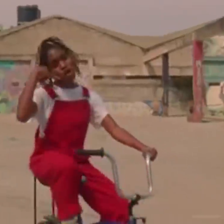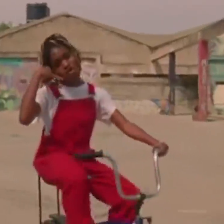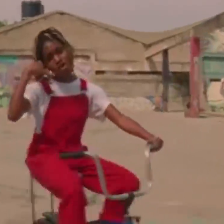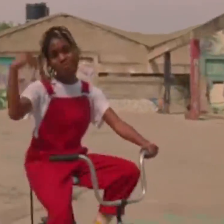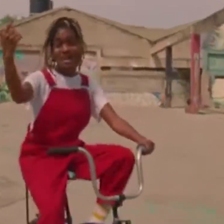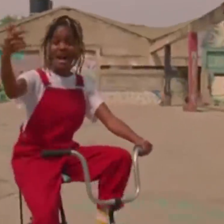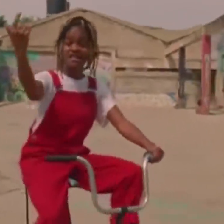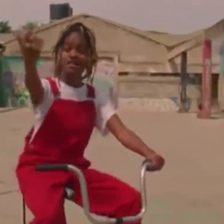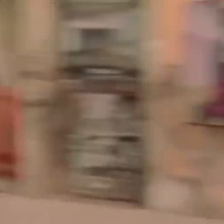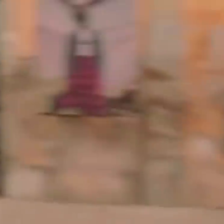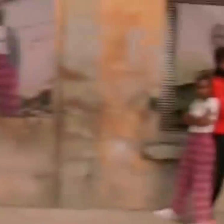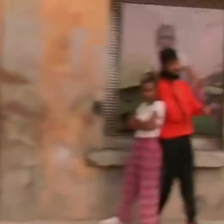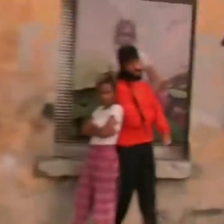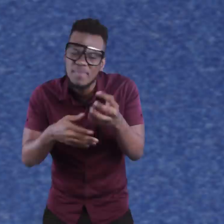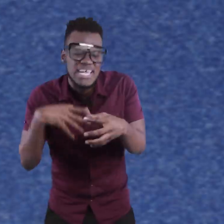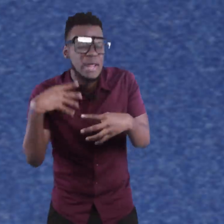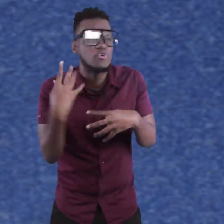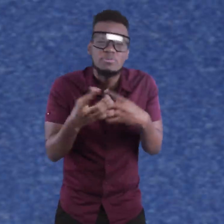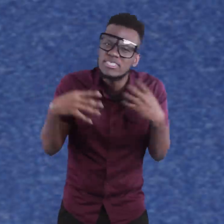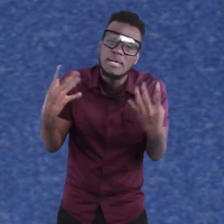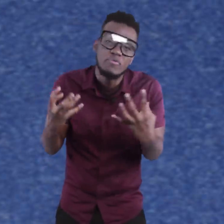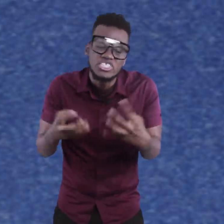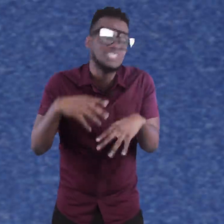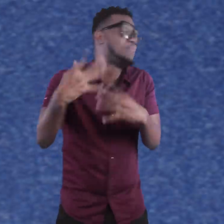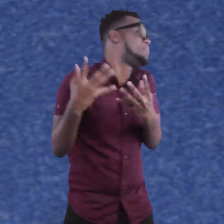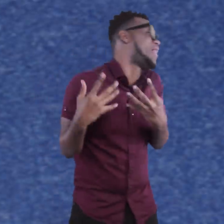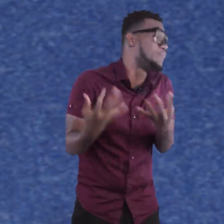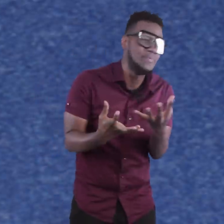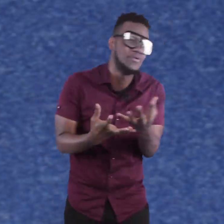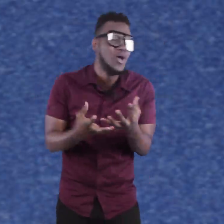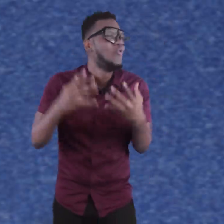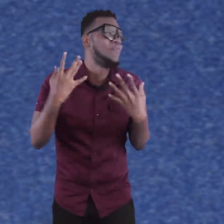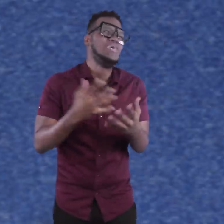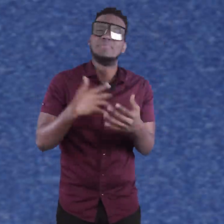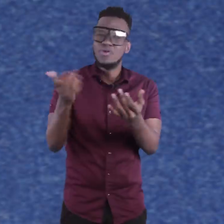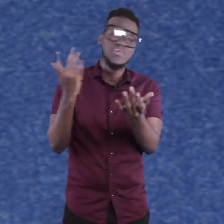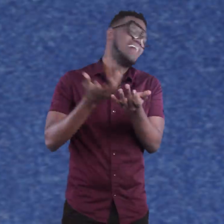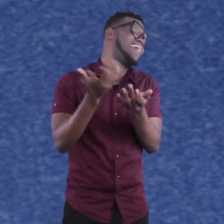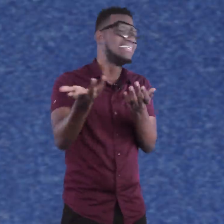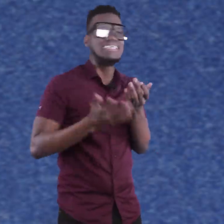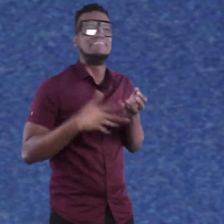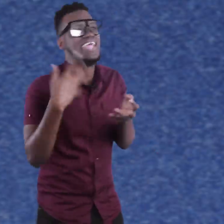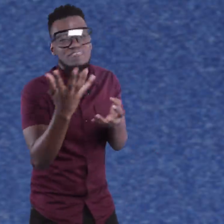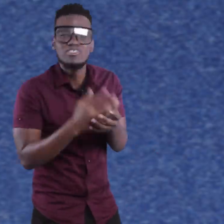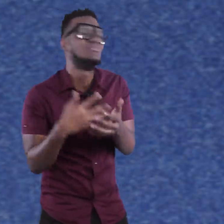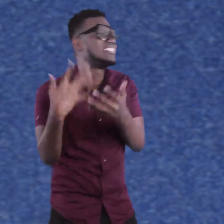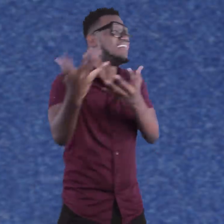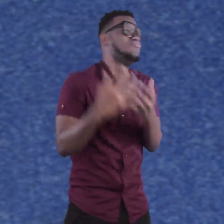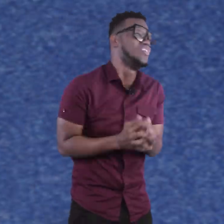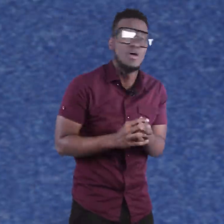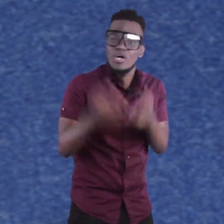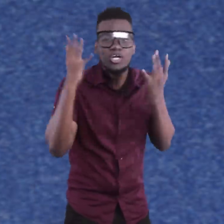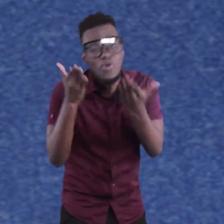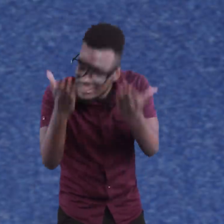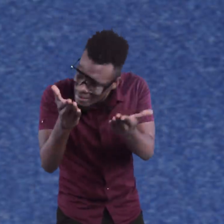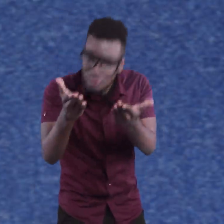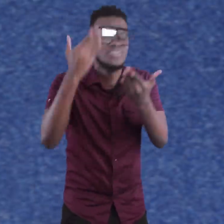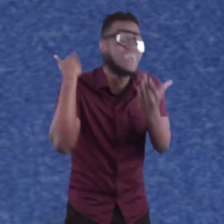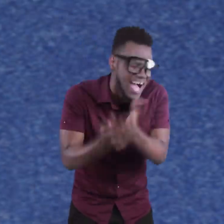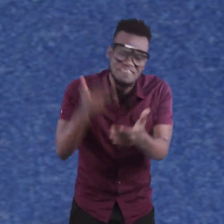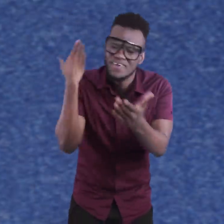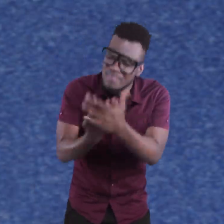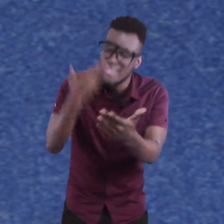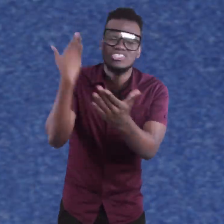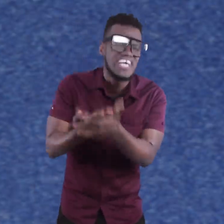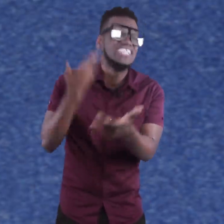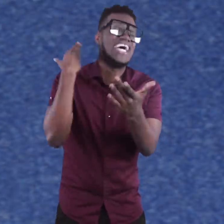the new year. So when this song has gone up the road, you want everybody in them Christmas celebrations, where people are the people, where people are the people, you have Thanksgiving, have Christmas, you have New Year. Now Toast them a